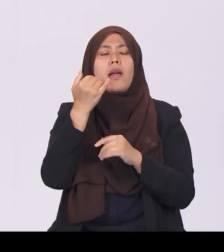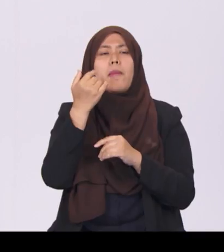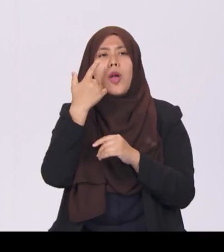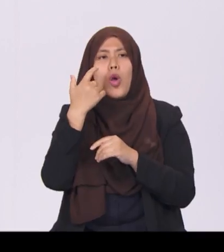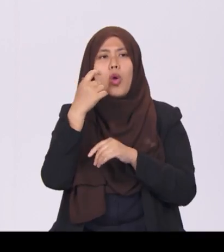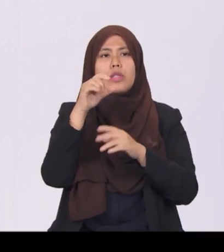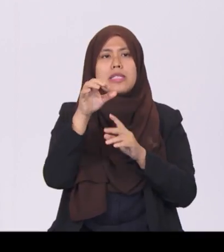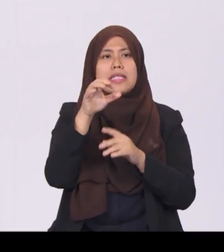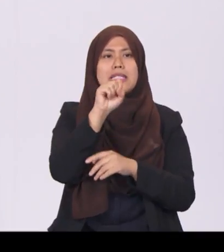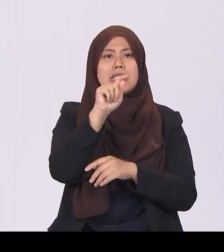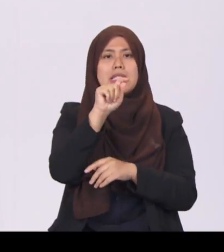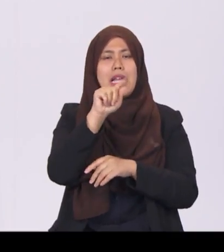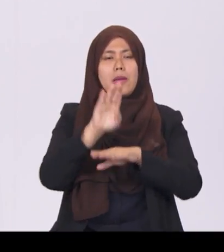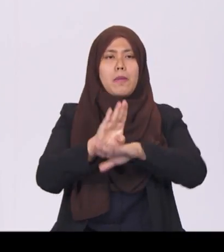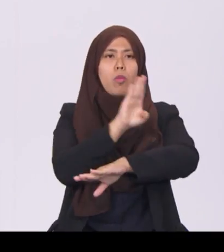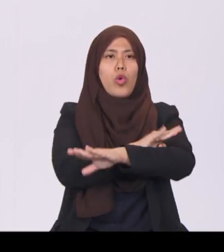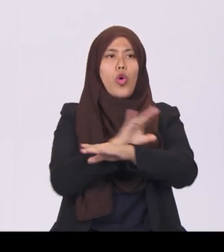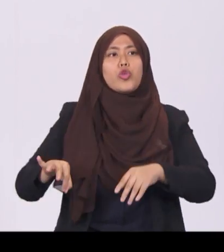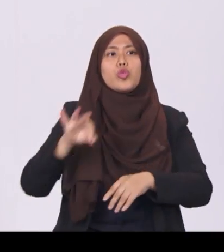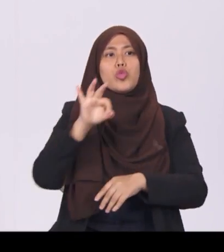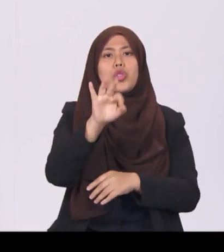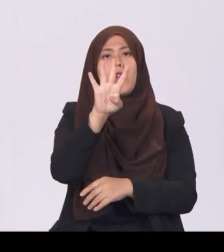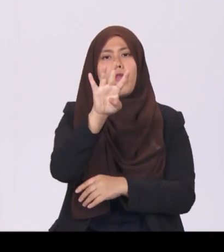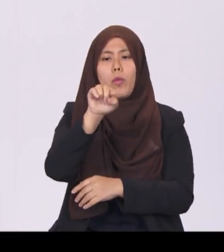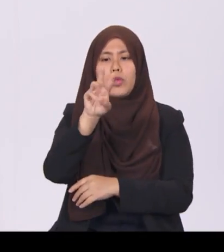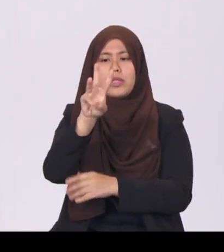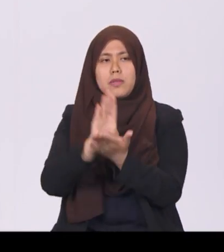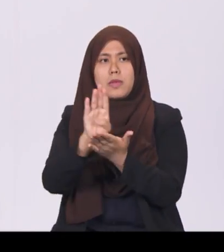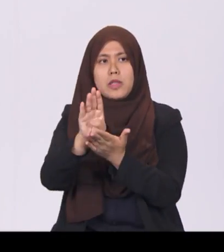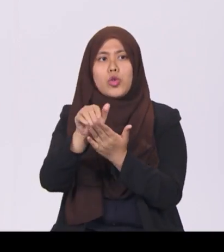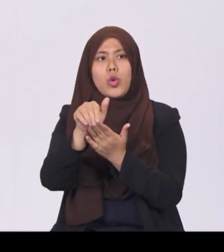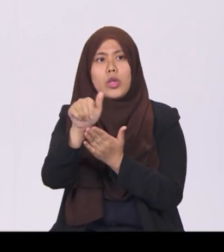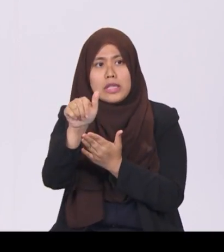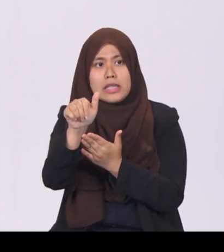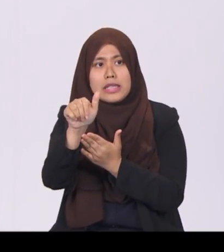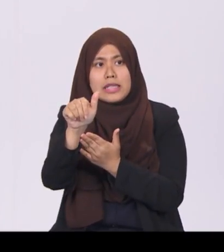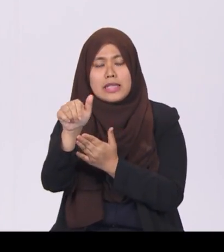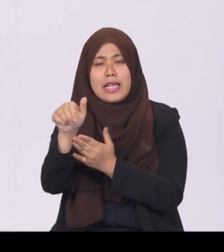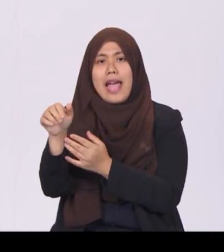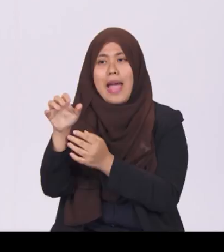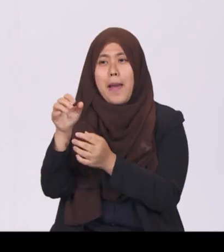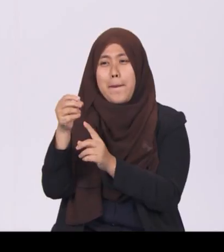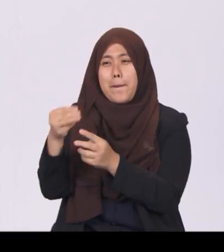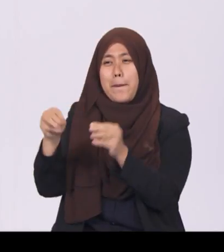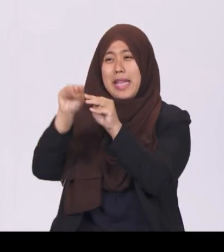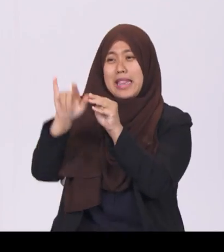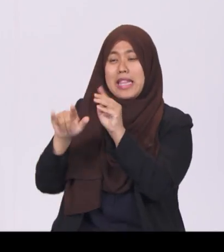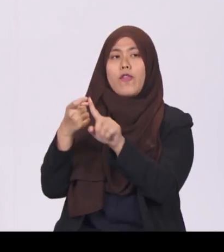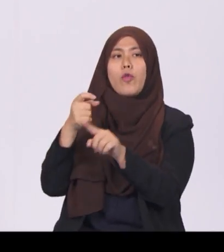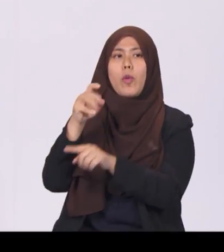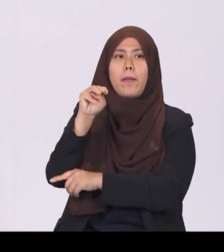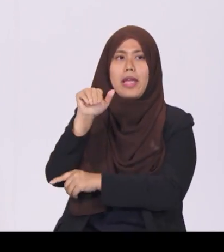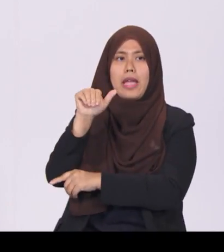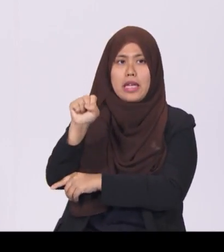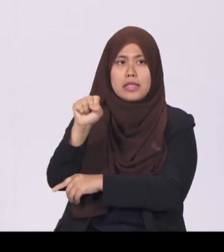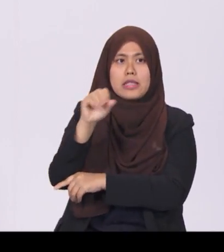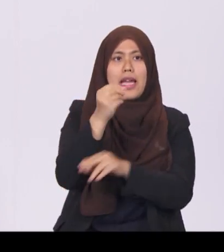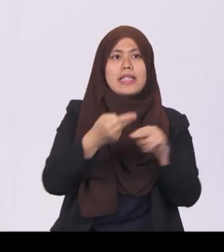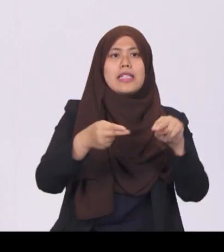contributions of $4.6 billion, primarily from MAS, and increased stamp duty collections of $2